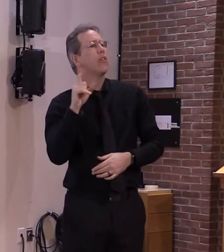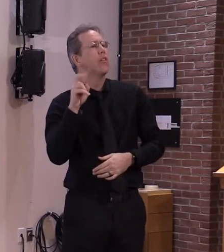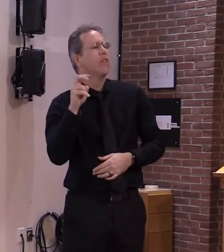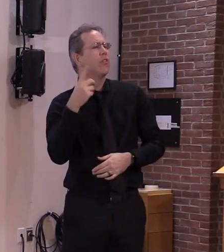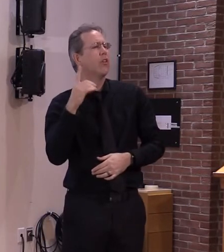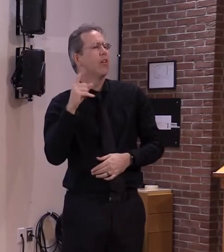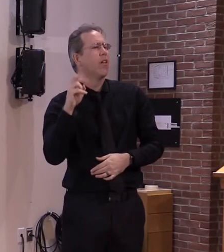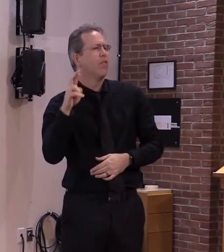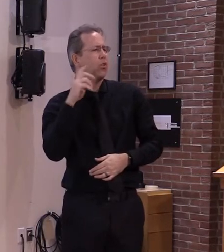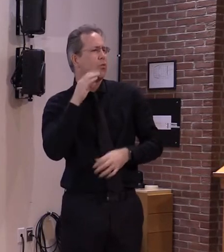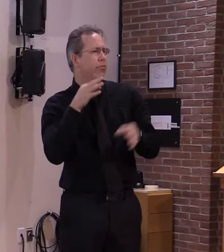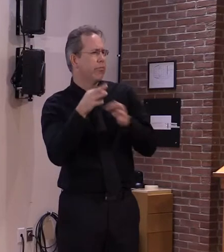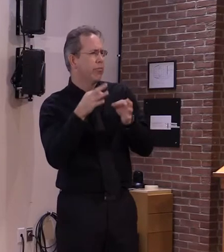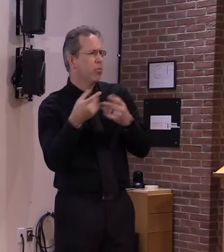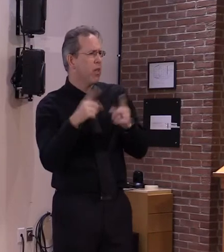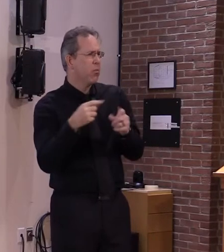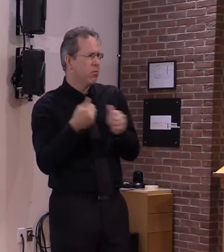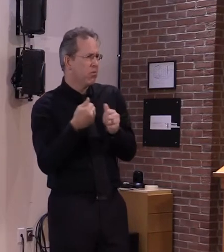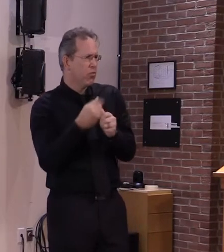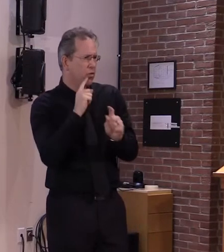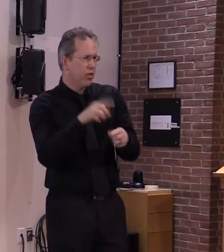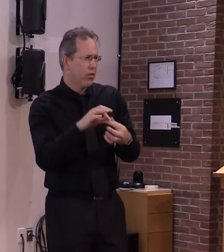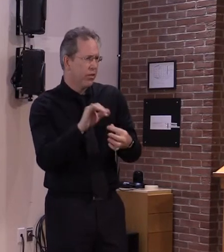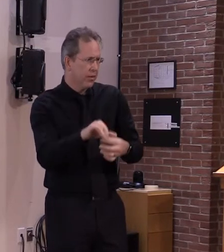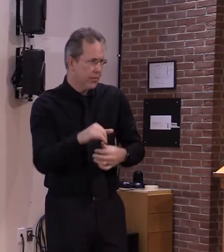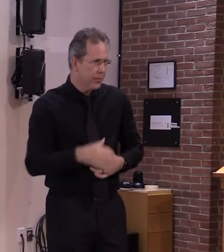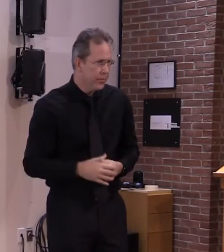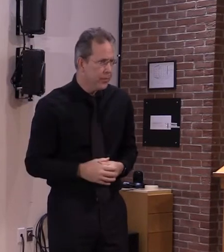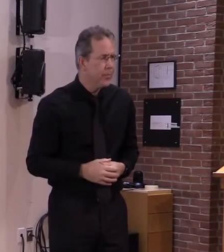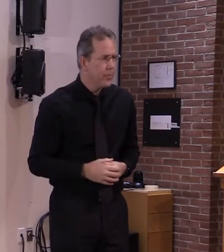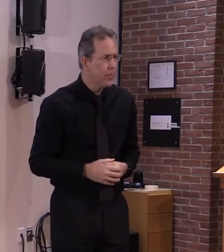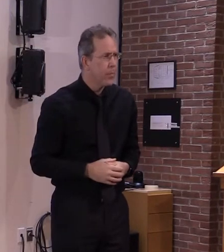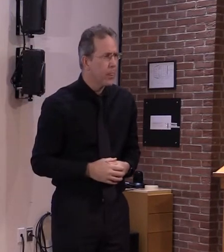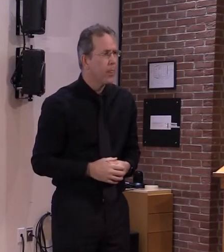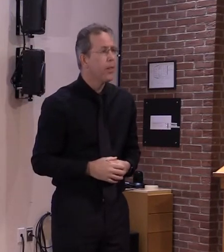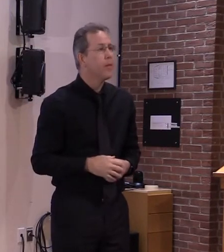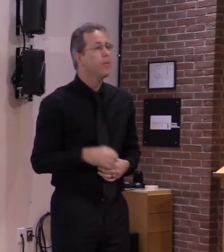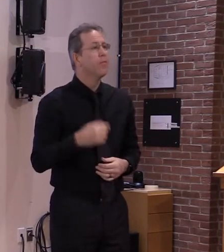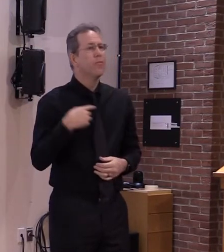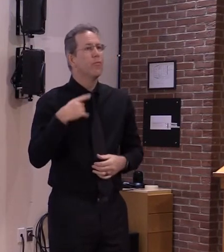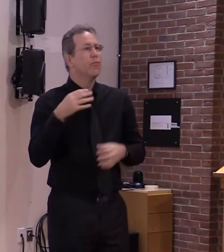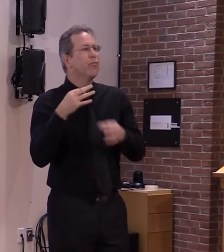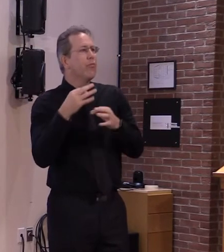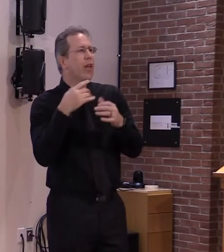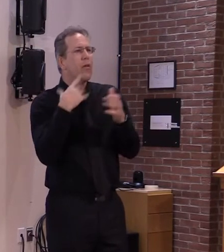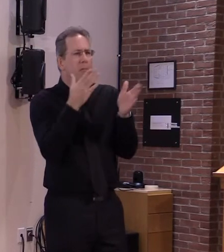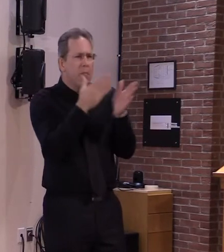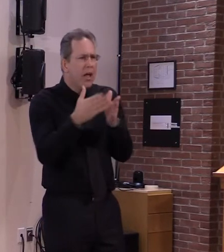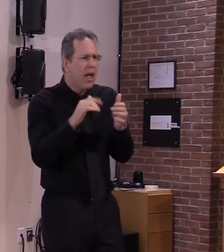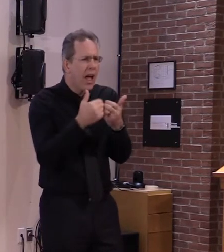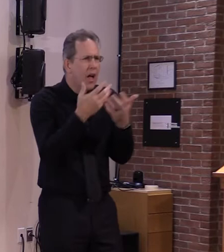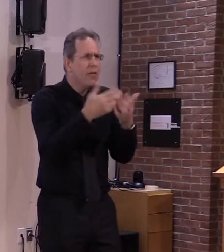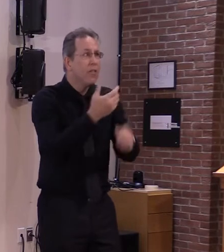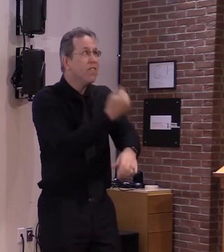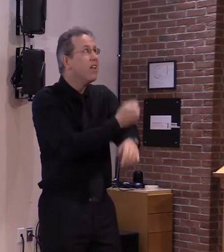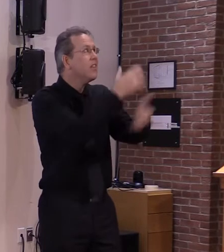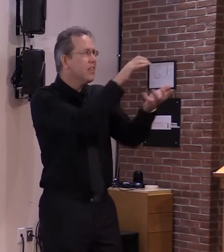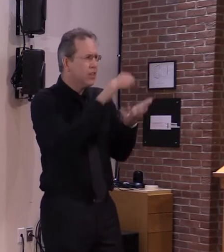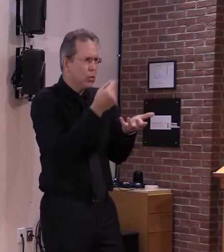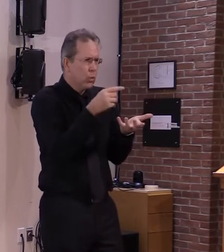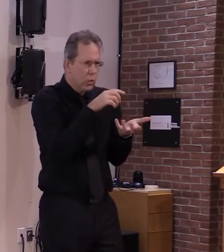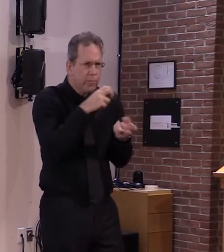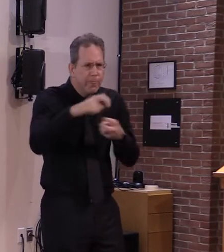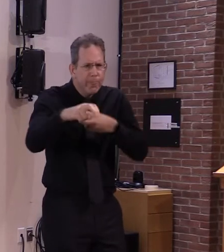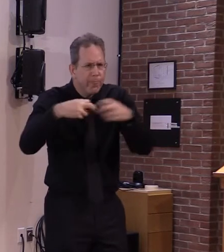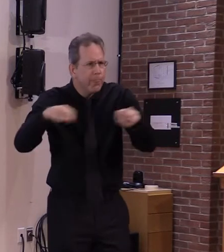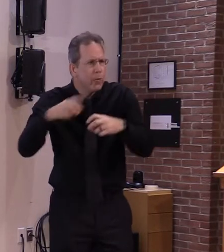news as it marks the beginning of our transition back to normalcy and while this is an